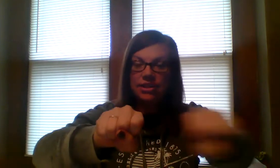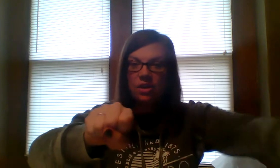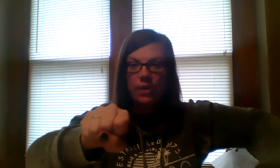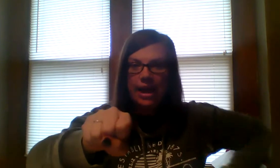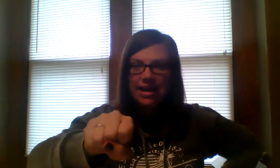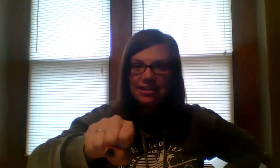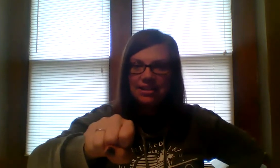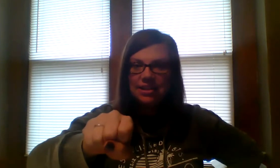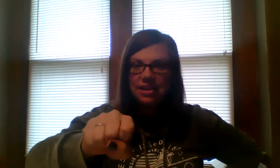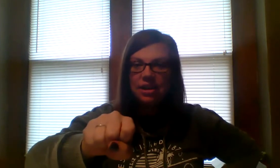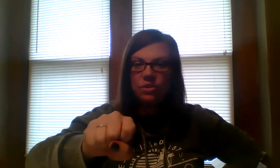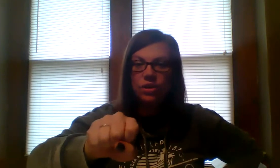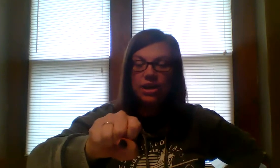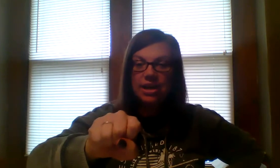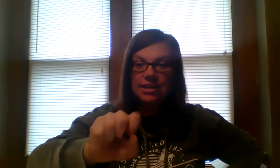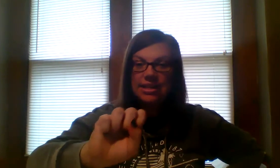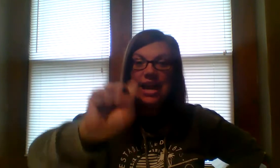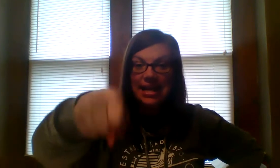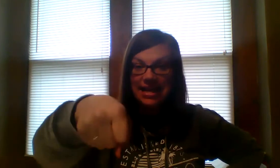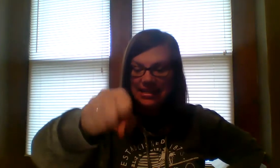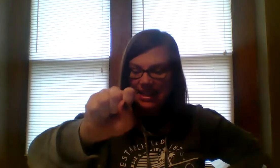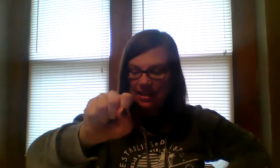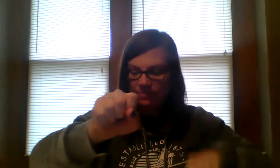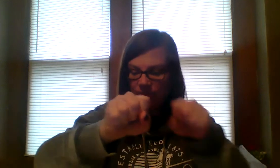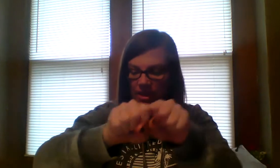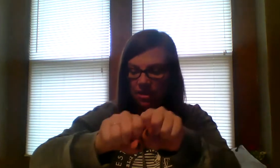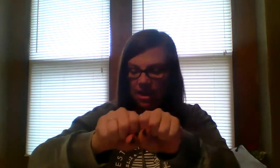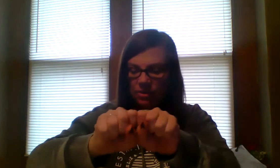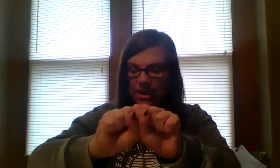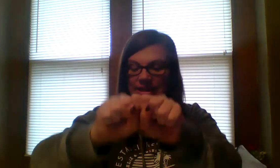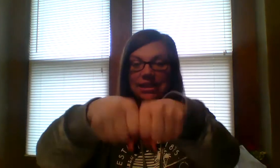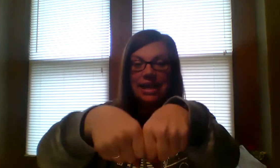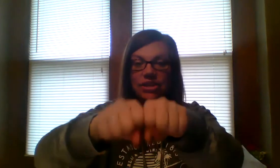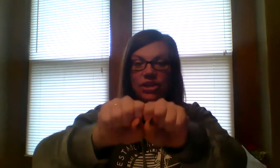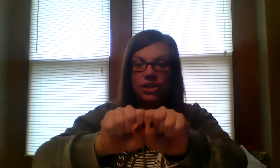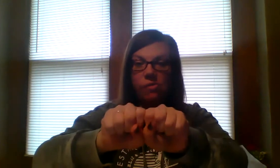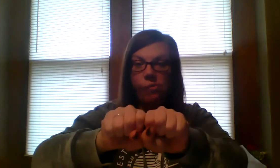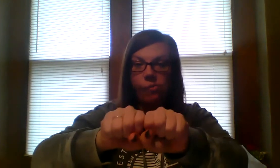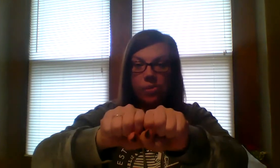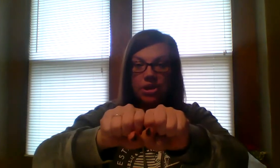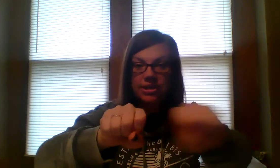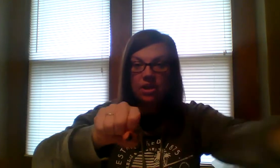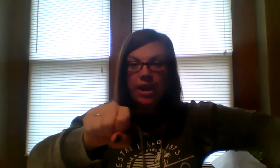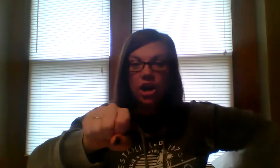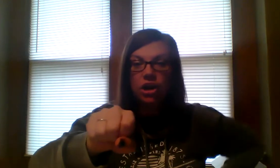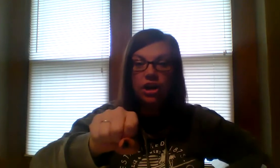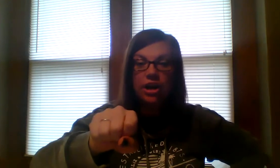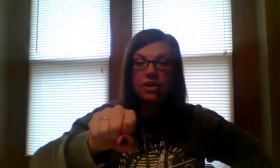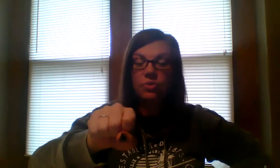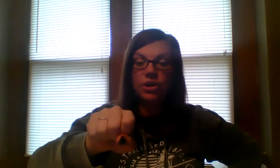take away est, and the word is easy. The next one is later. You're going to take away er, and the word